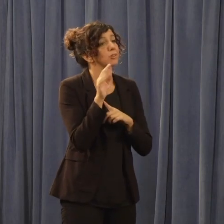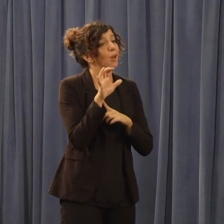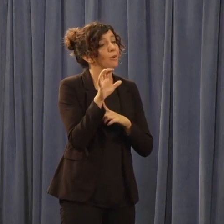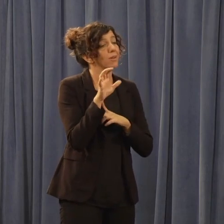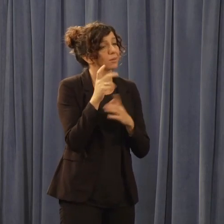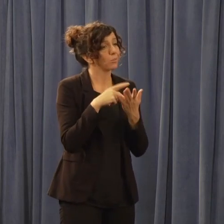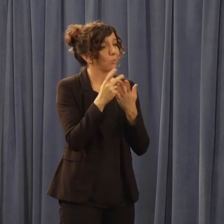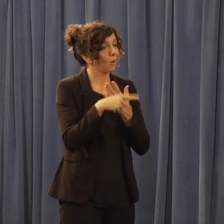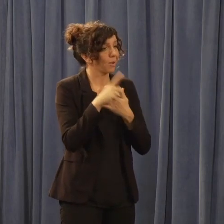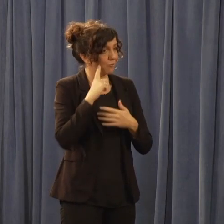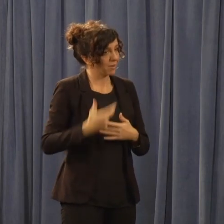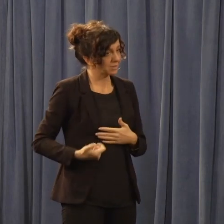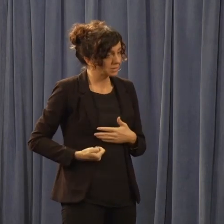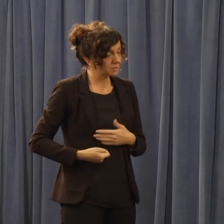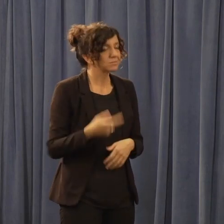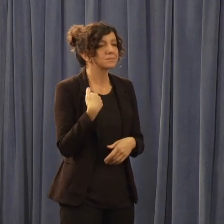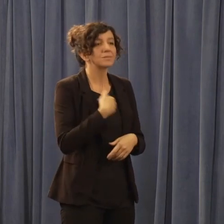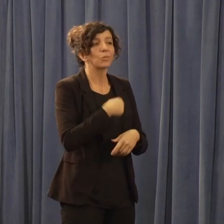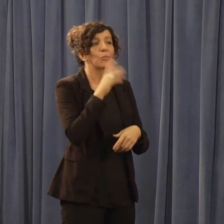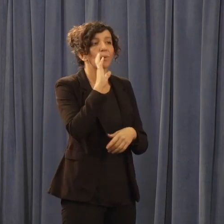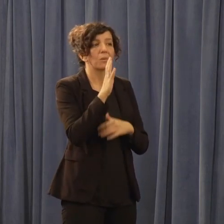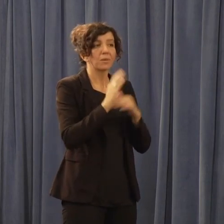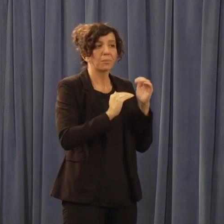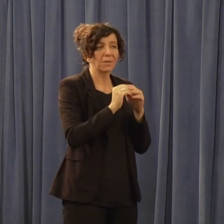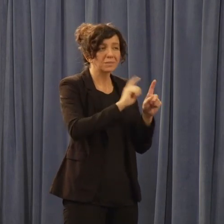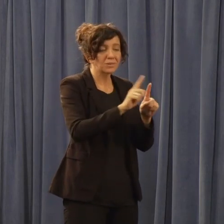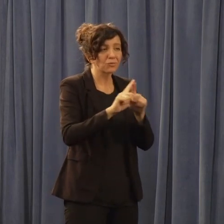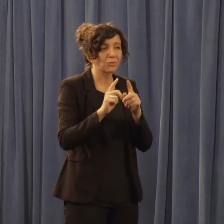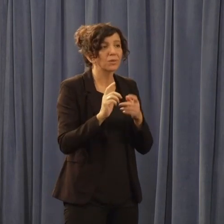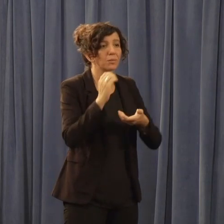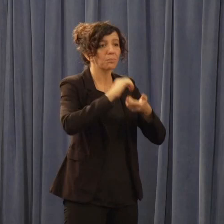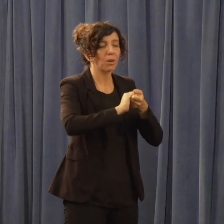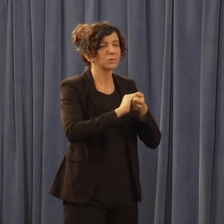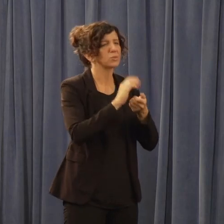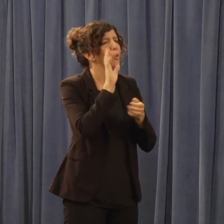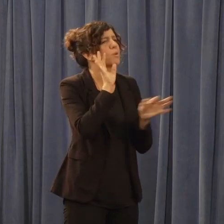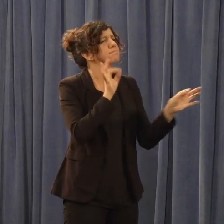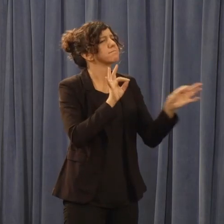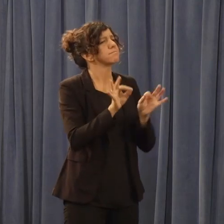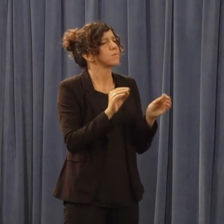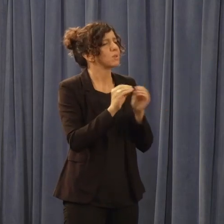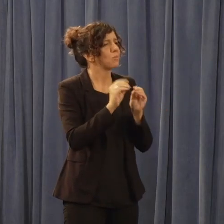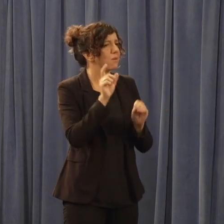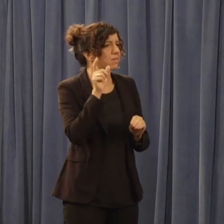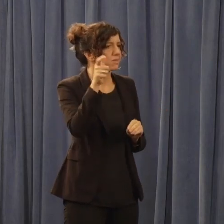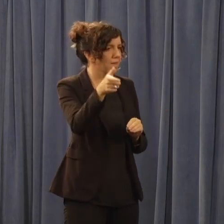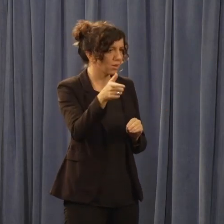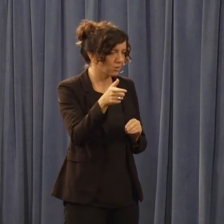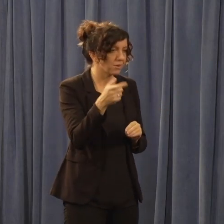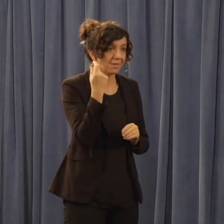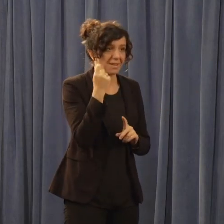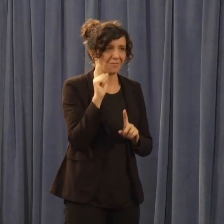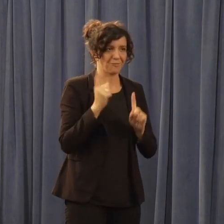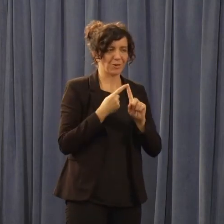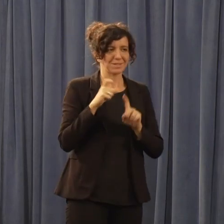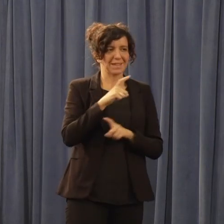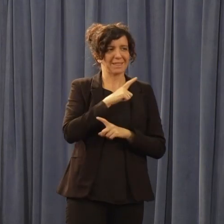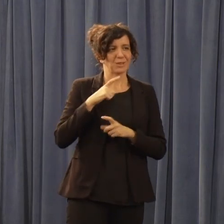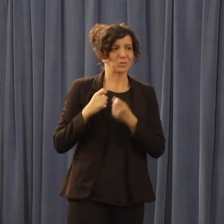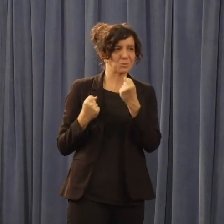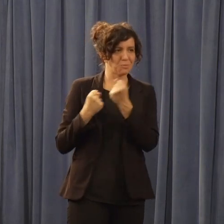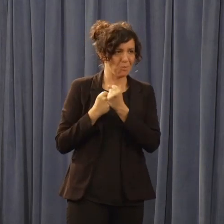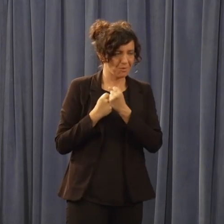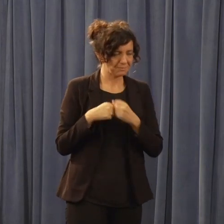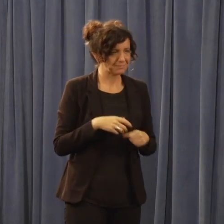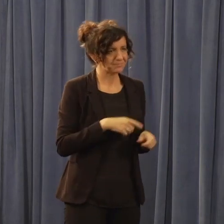We're building partnerships. And we will have a detailed spring proposal on this that needs legislative support. We're also